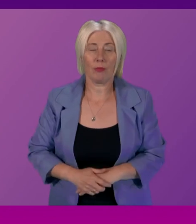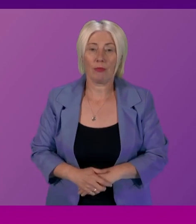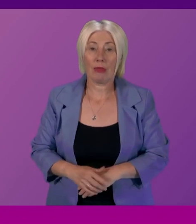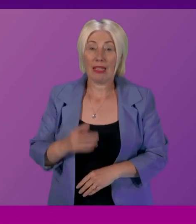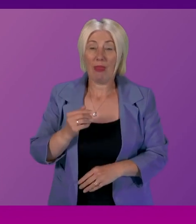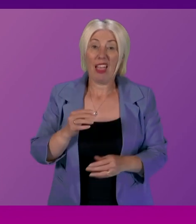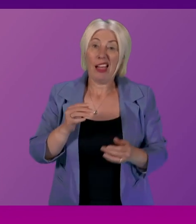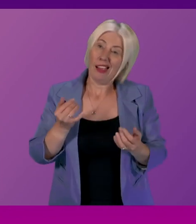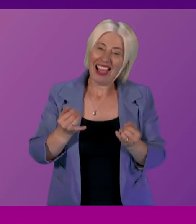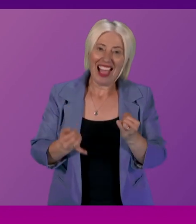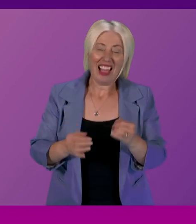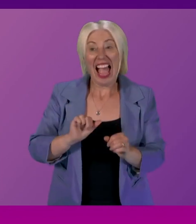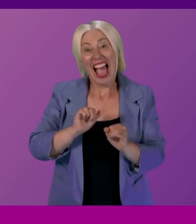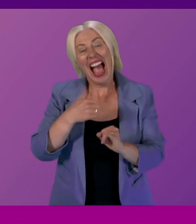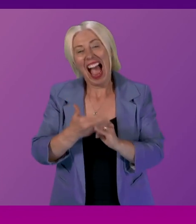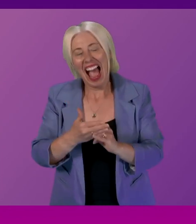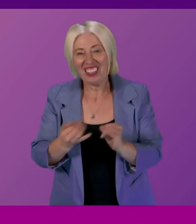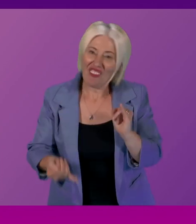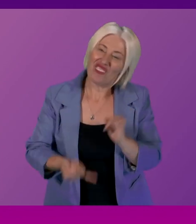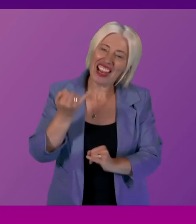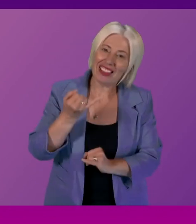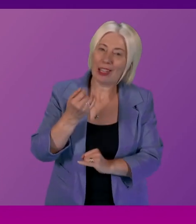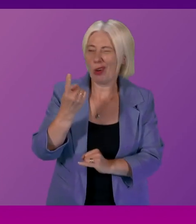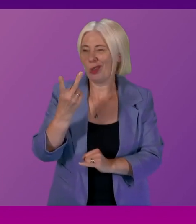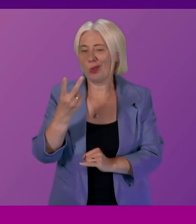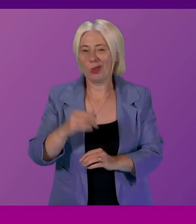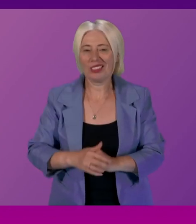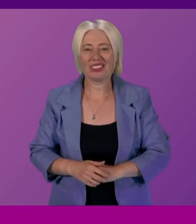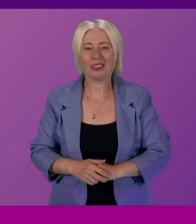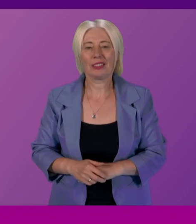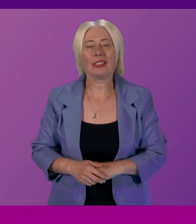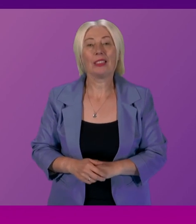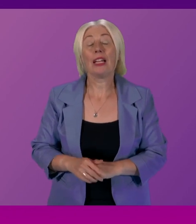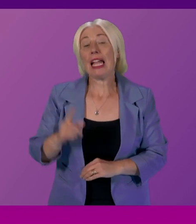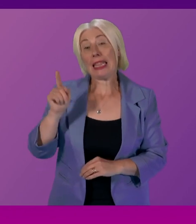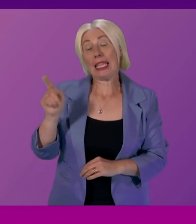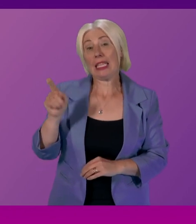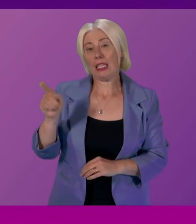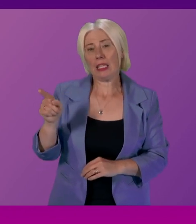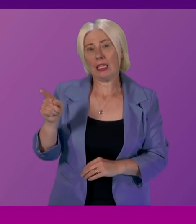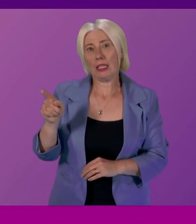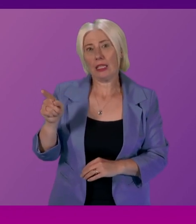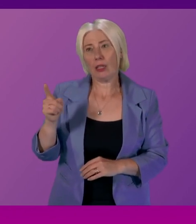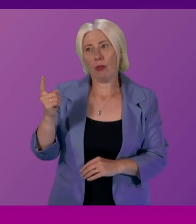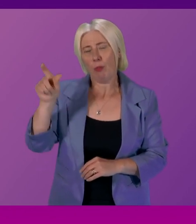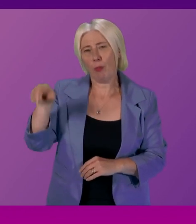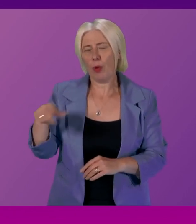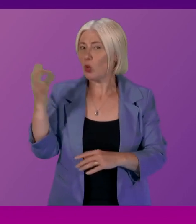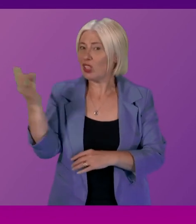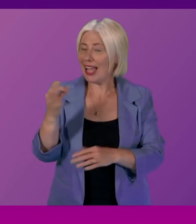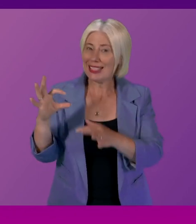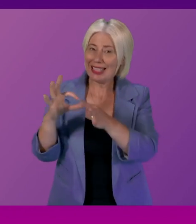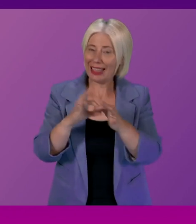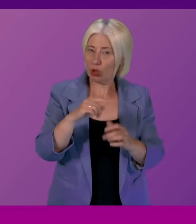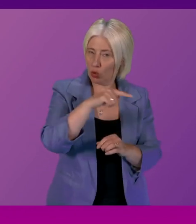unfinalies I suspect Stuart's is on this issue is is it I'll come to